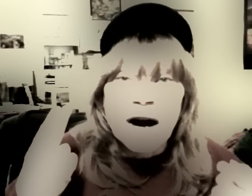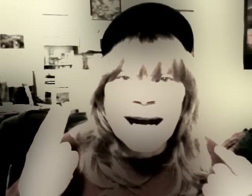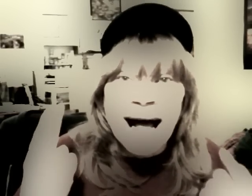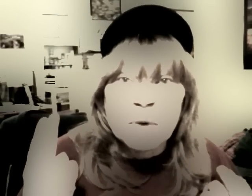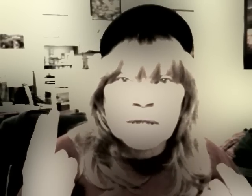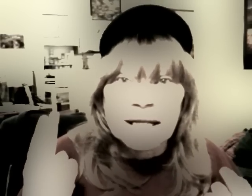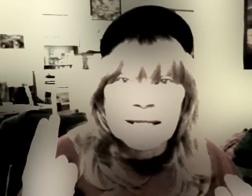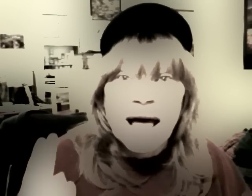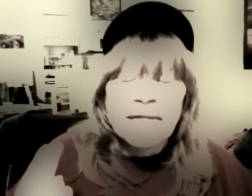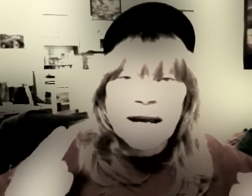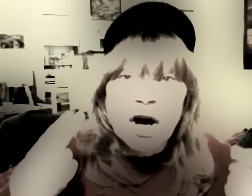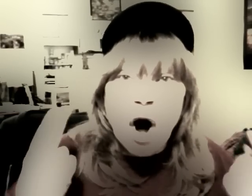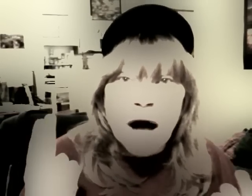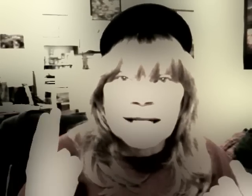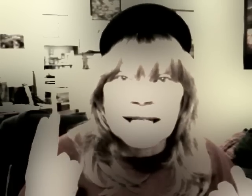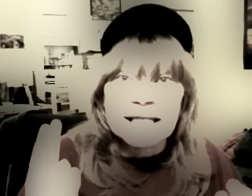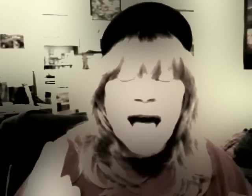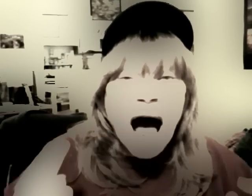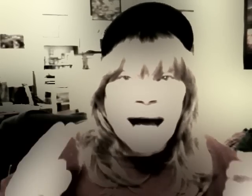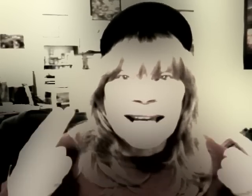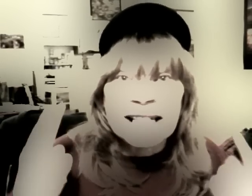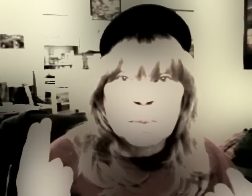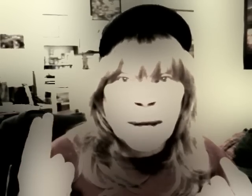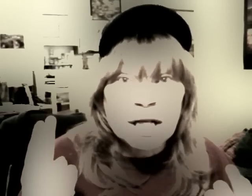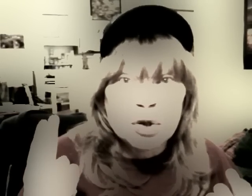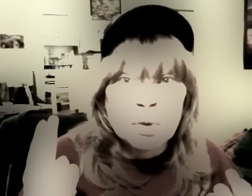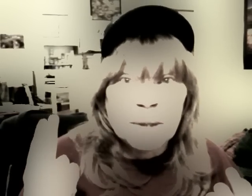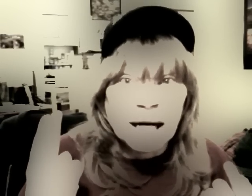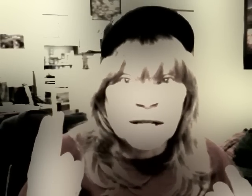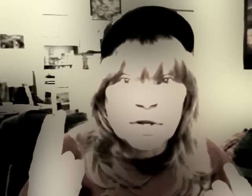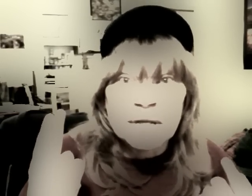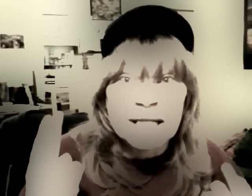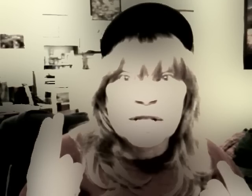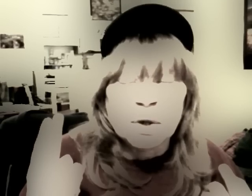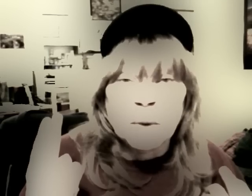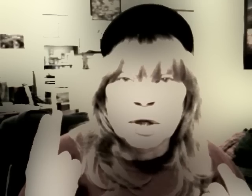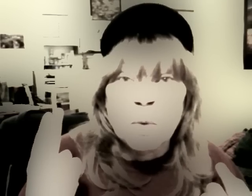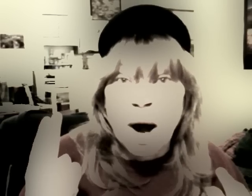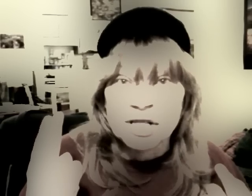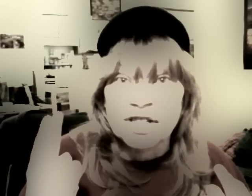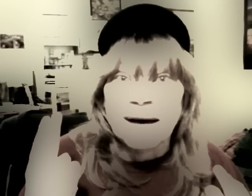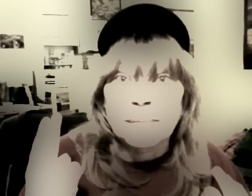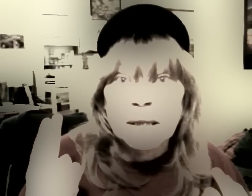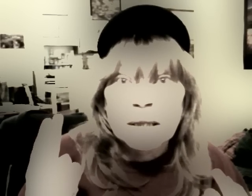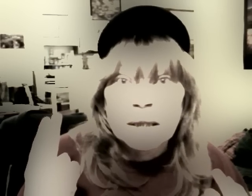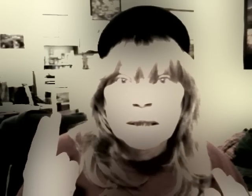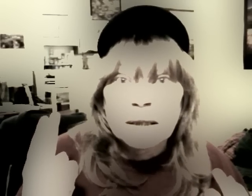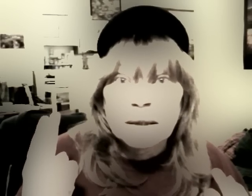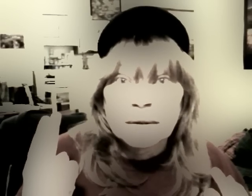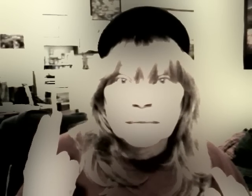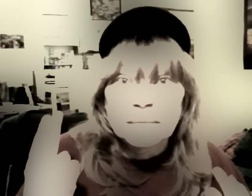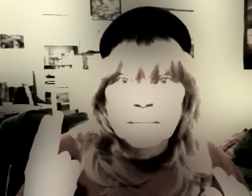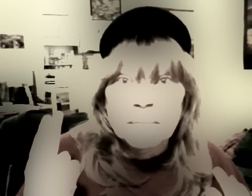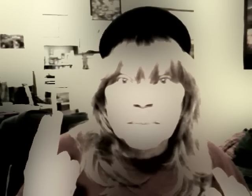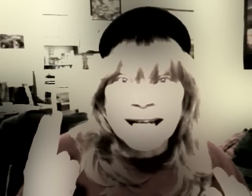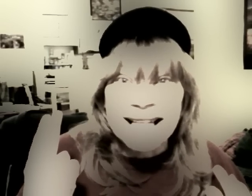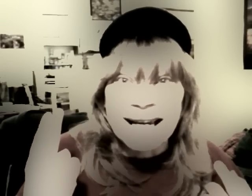accountings. They are auditing. I expect you to be under a teacher when you watch them. Because I am